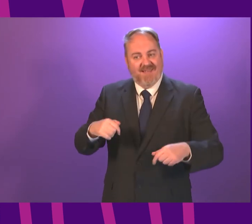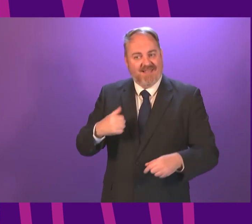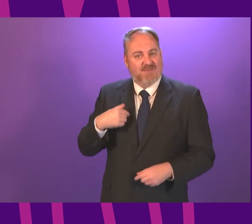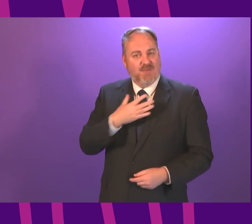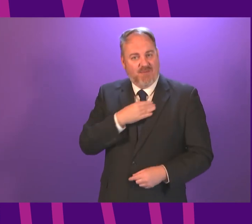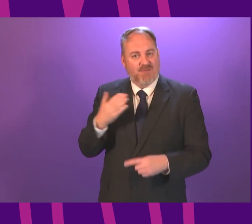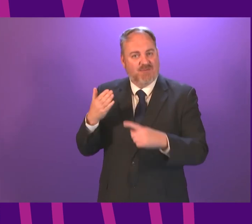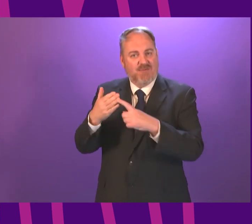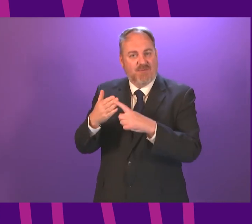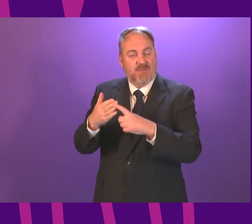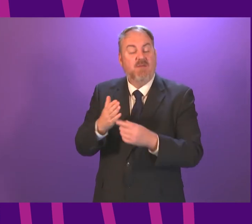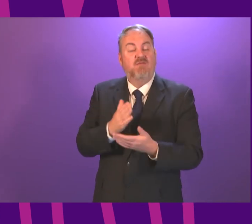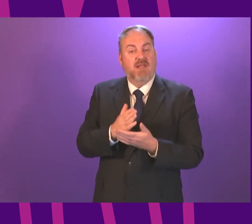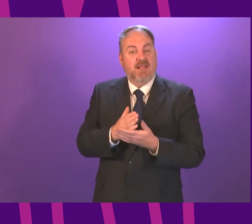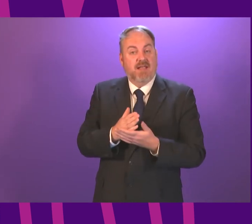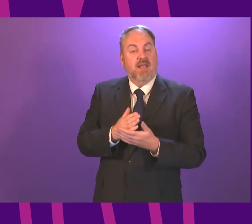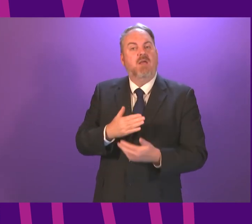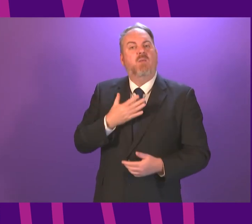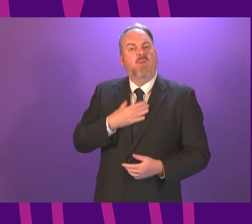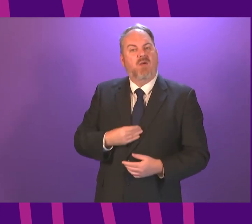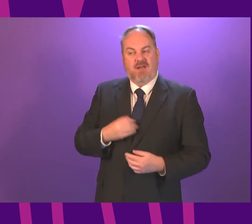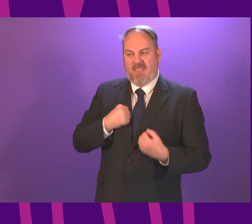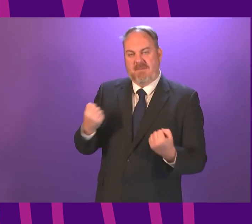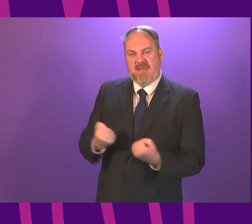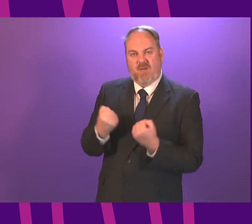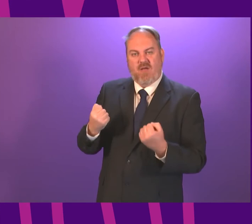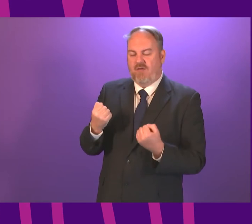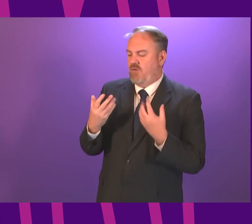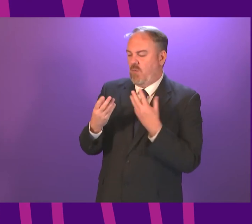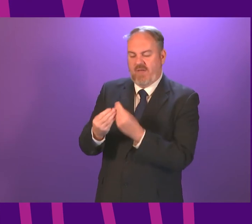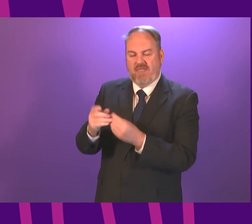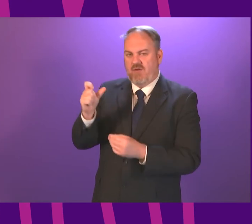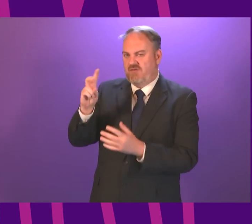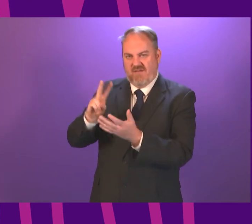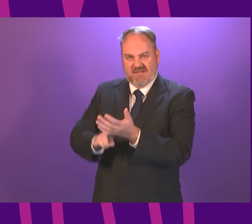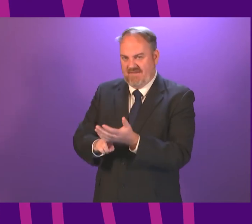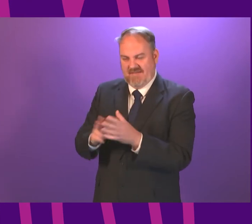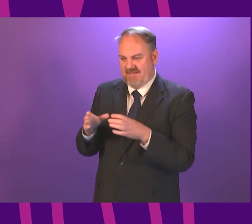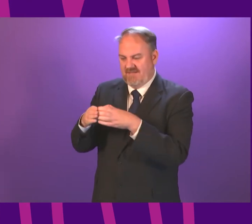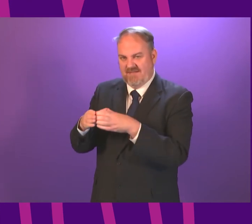as with so many other things, we can get these powers out of the hands of a Tory Westminster government, the better for everyone.